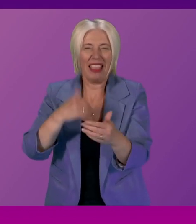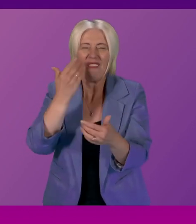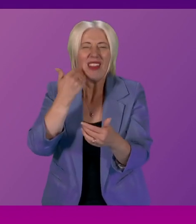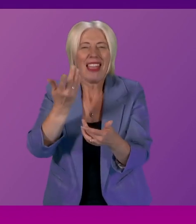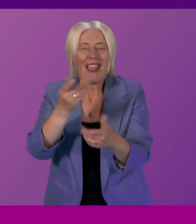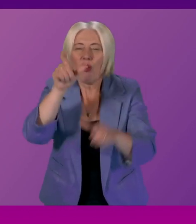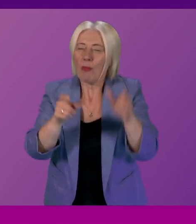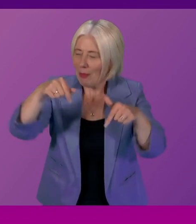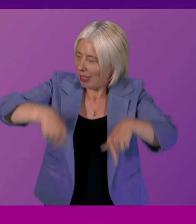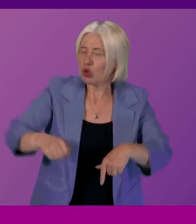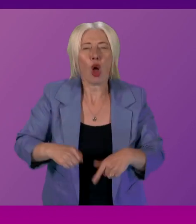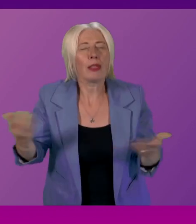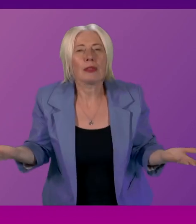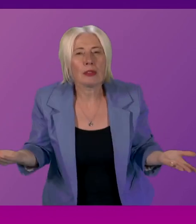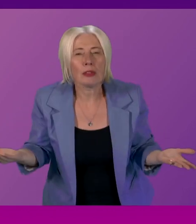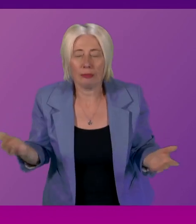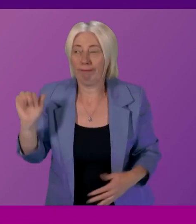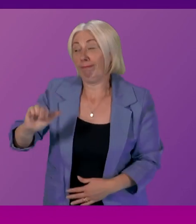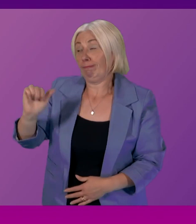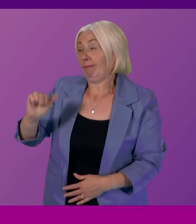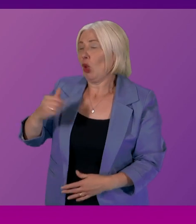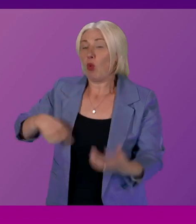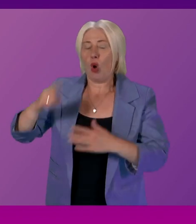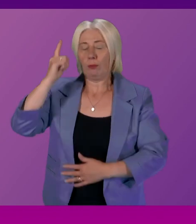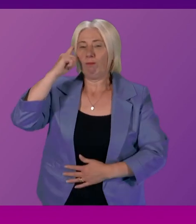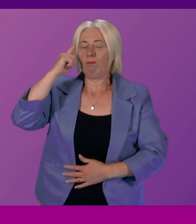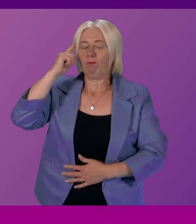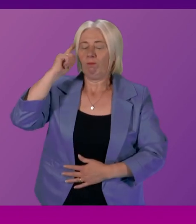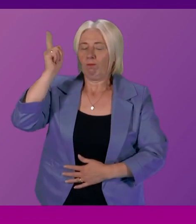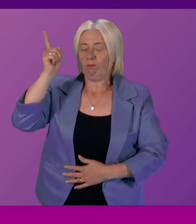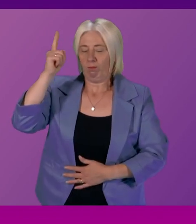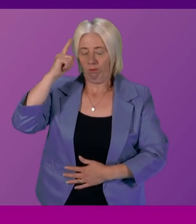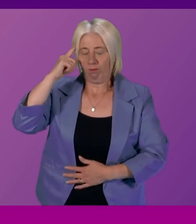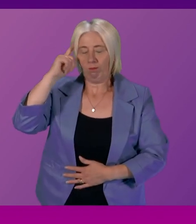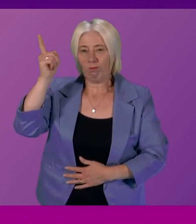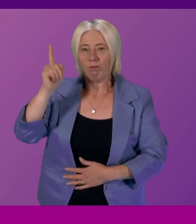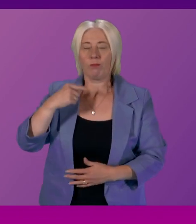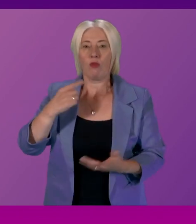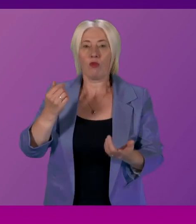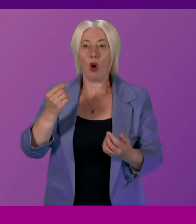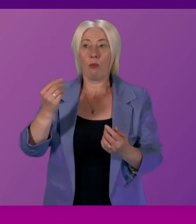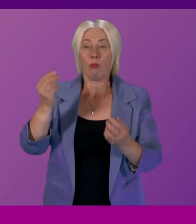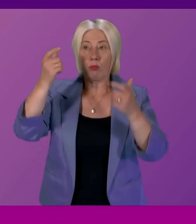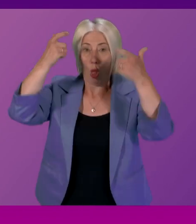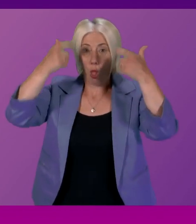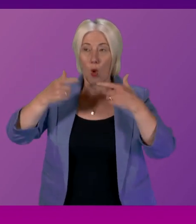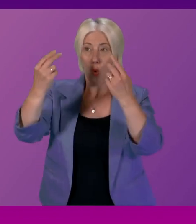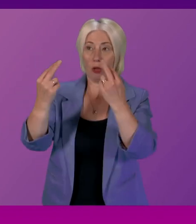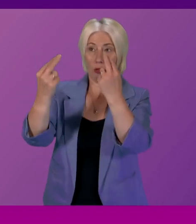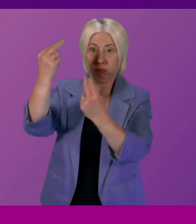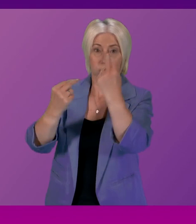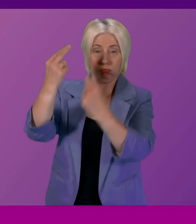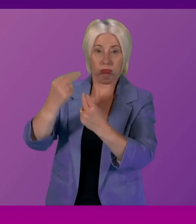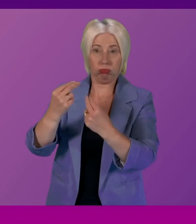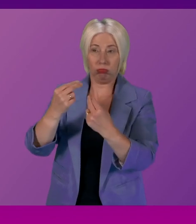well that's a very fair question indeed we're obviously very mindful of the judgment from the courts and what